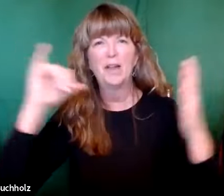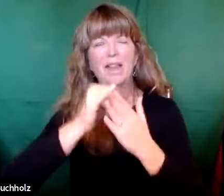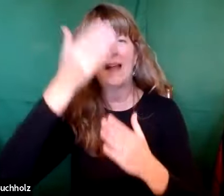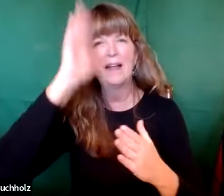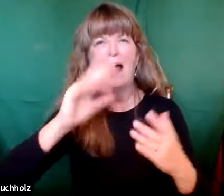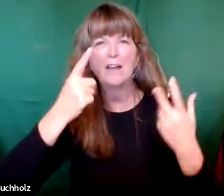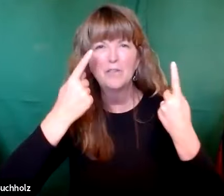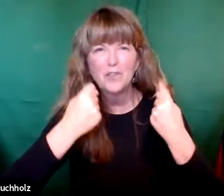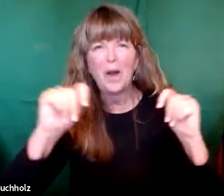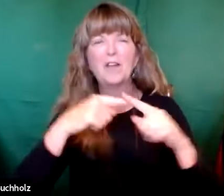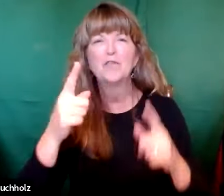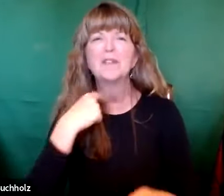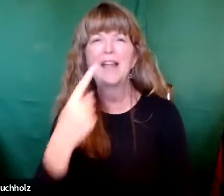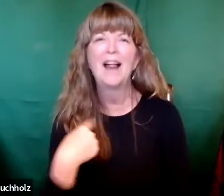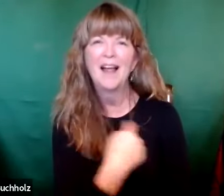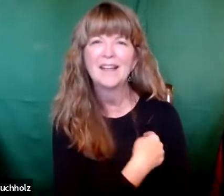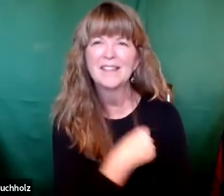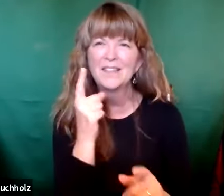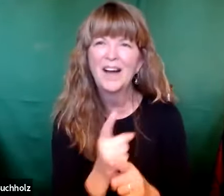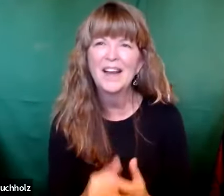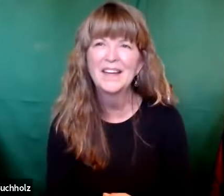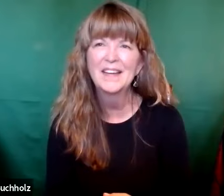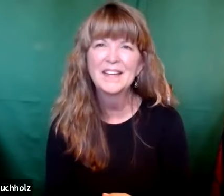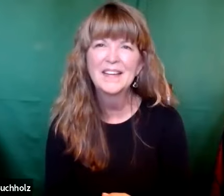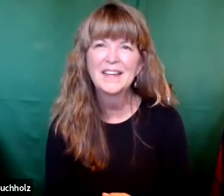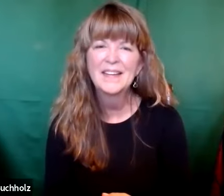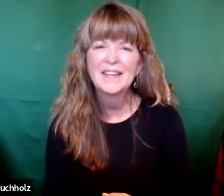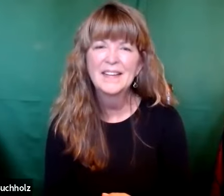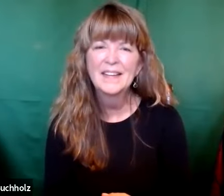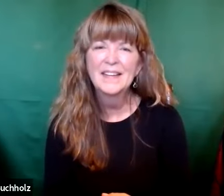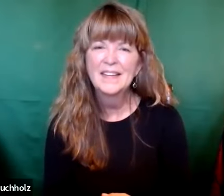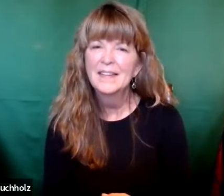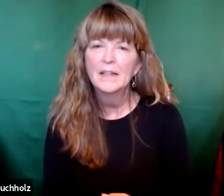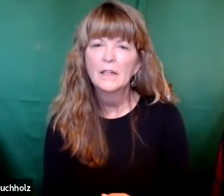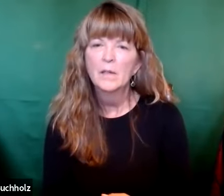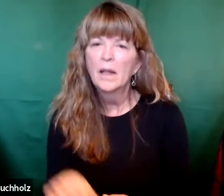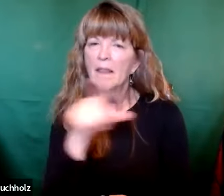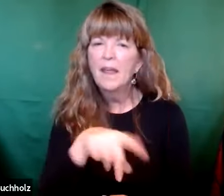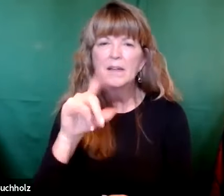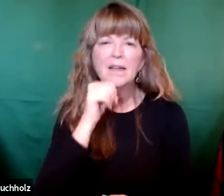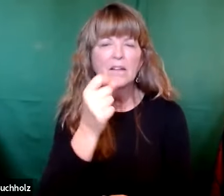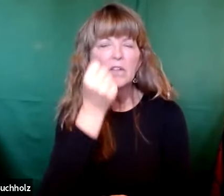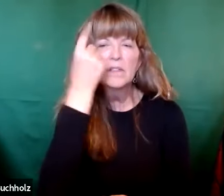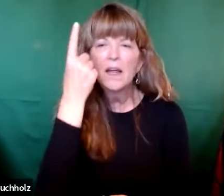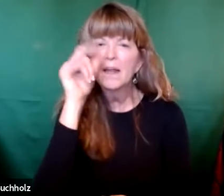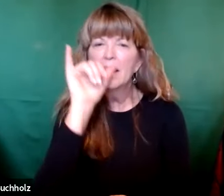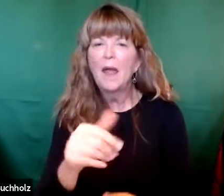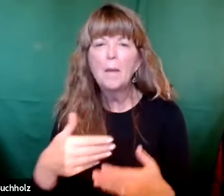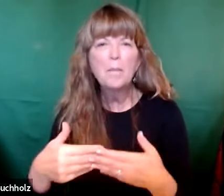And the folks around could not see the big picture. They couldn't see what it was that God was trying to tell us. They